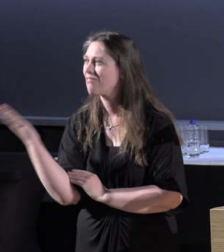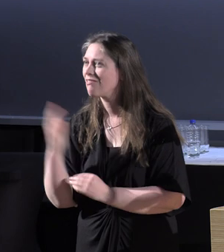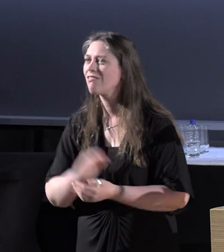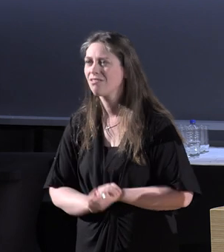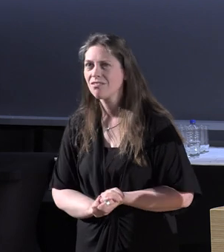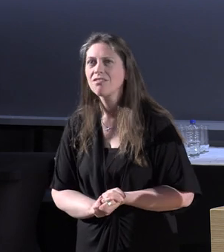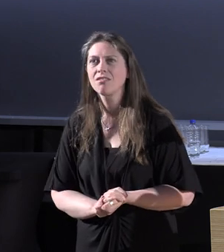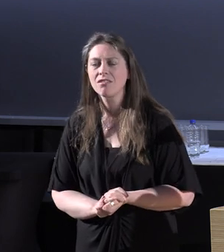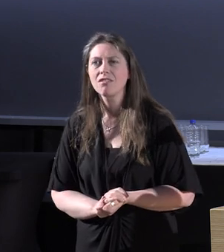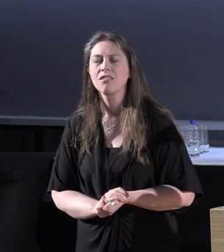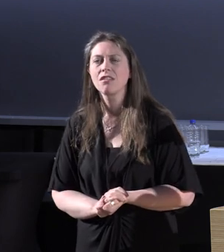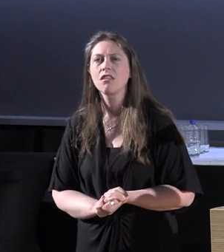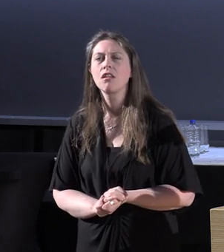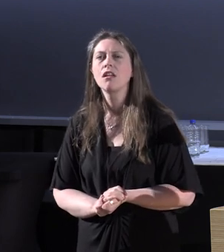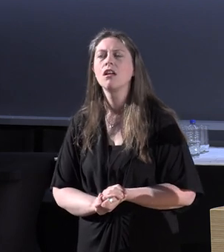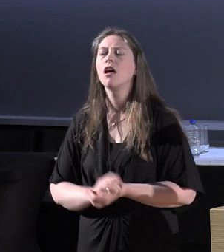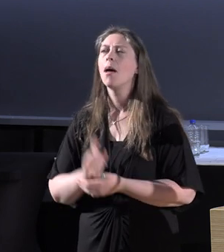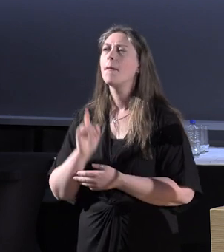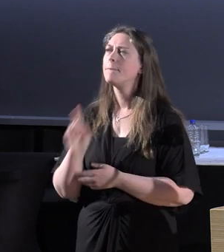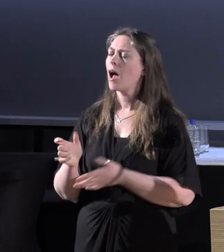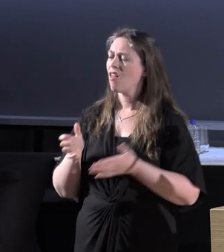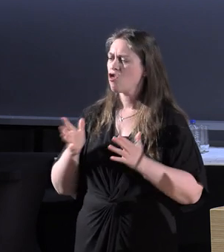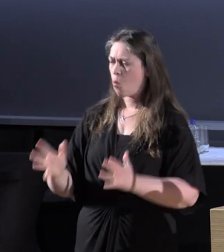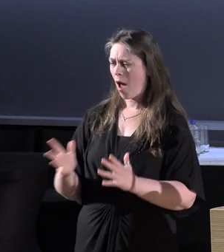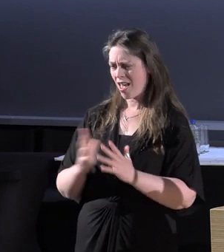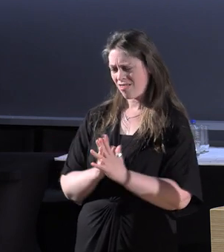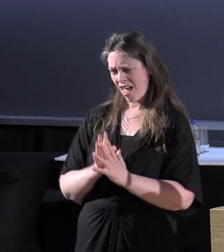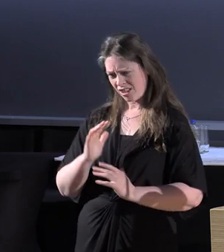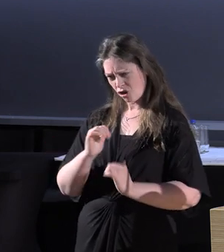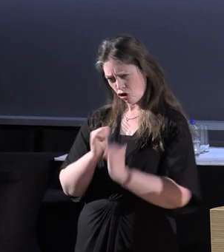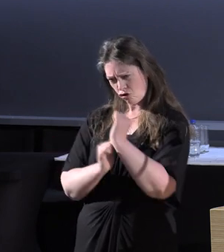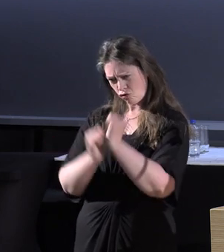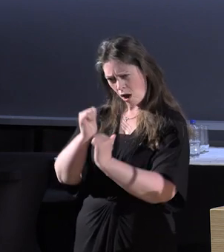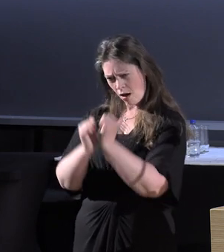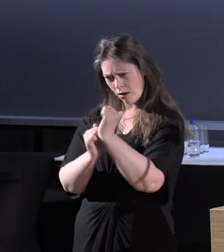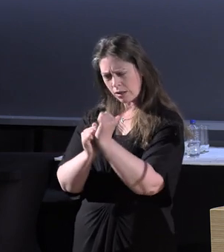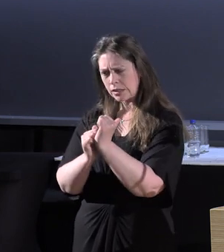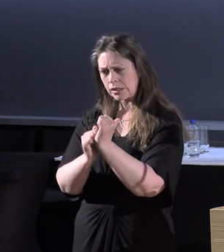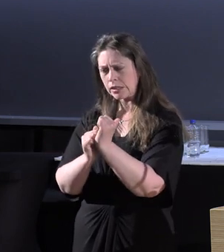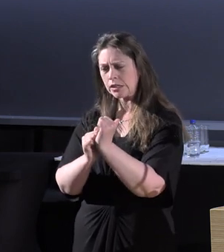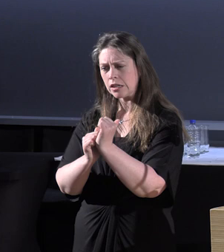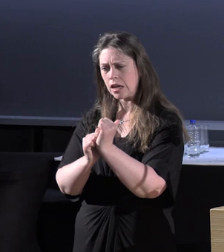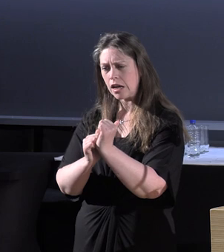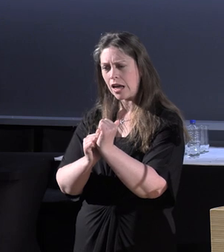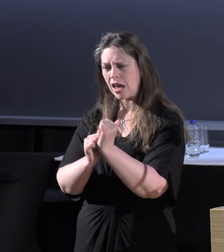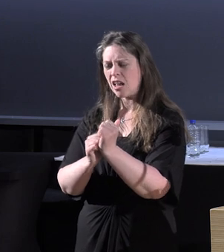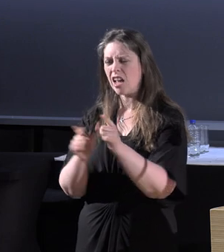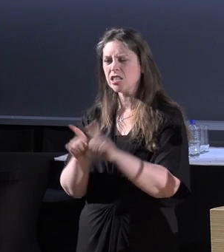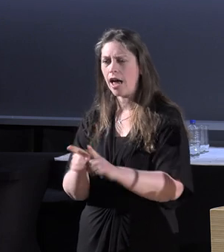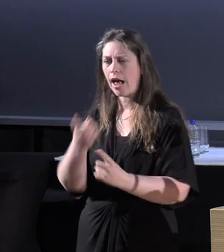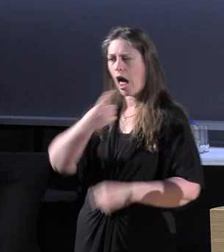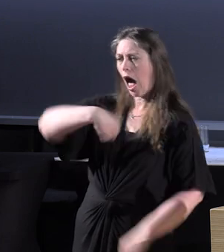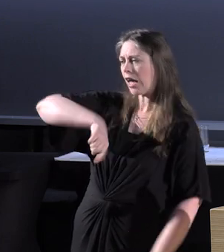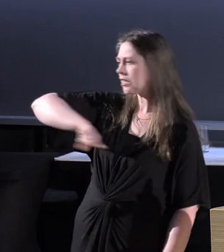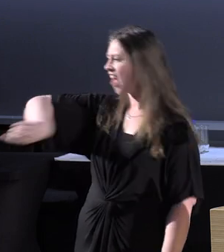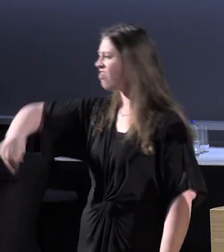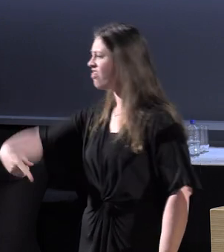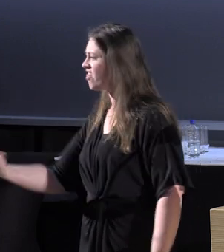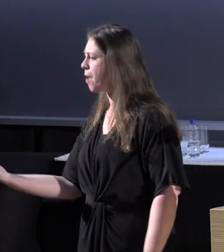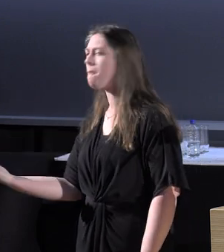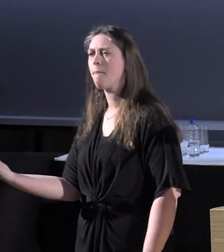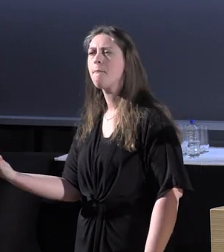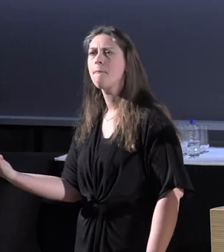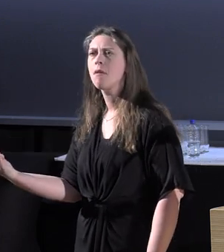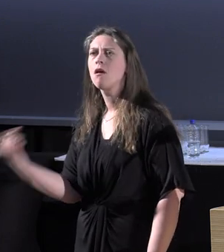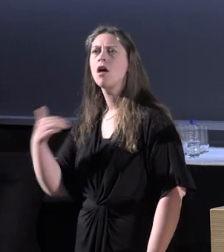But the way in which we construct it, it is an us and them. And we need to move